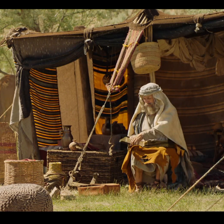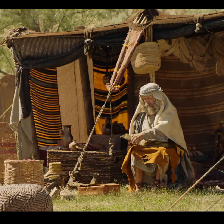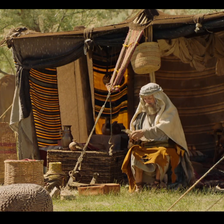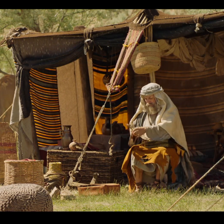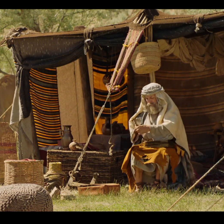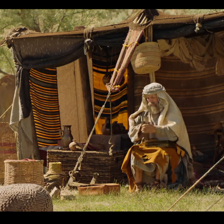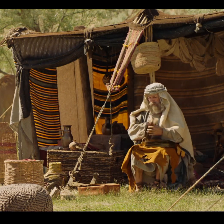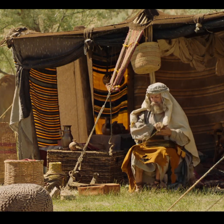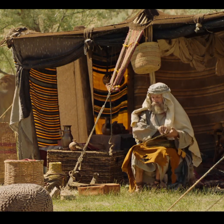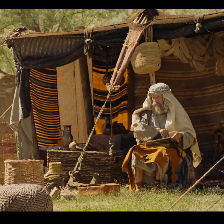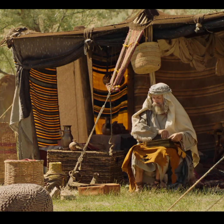The